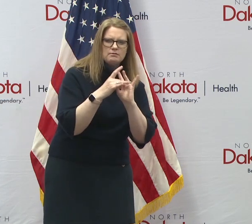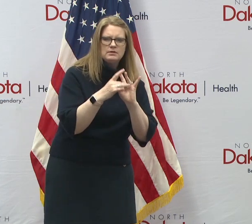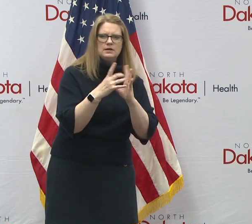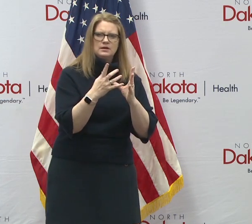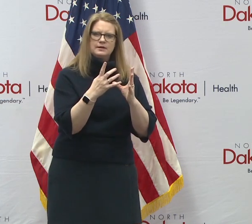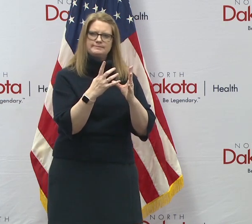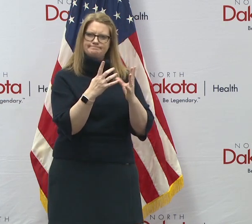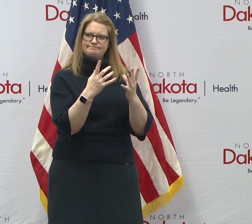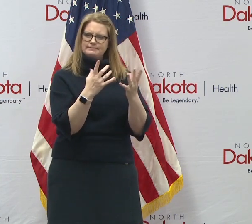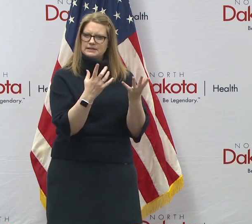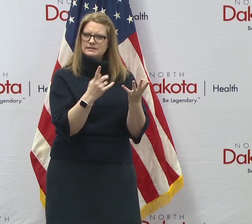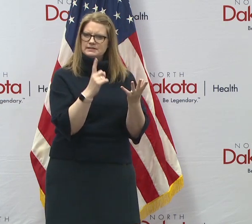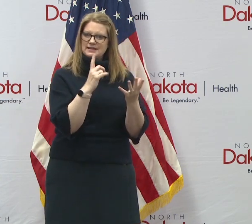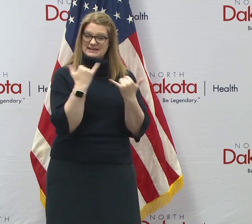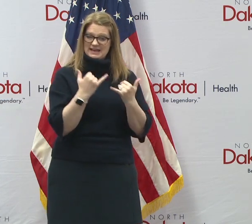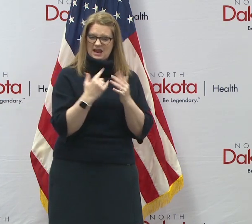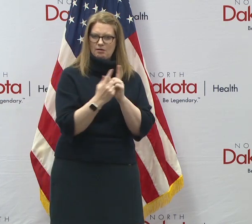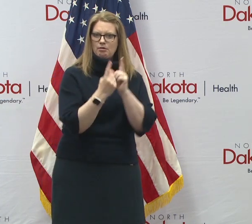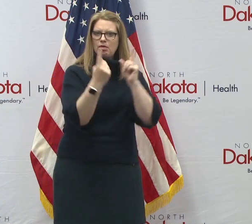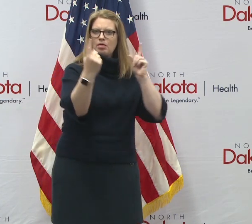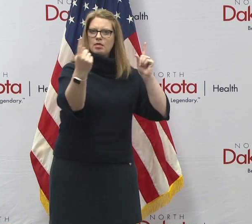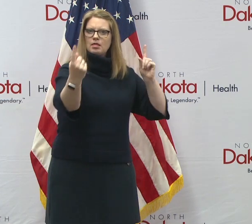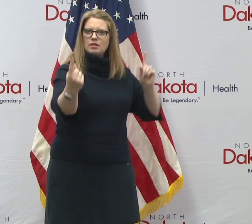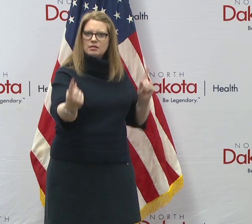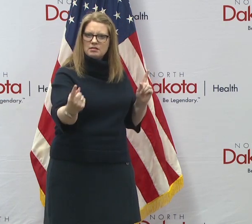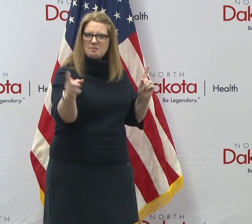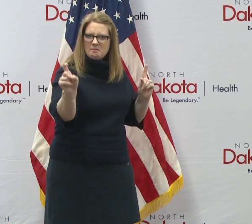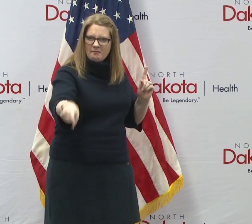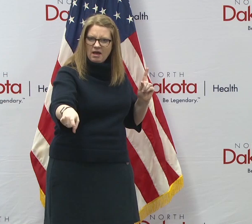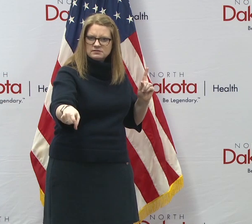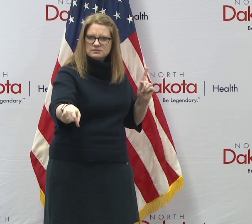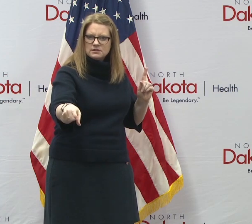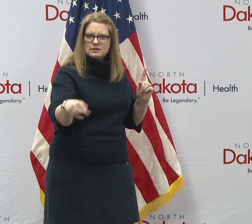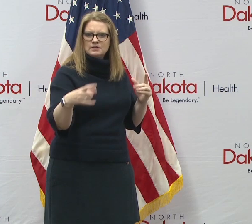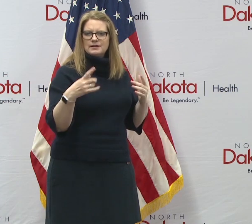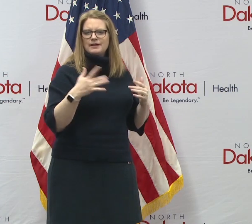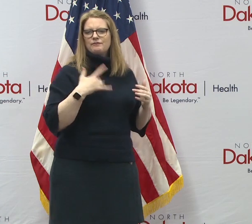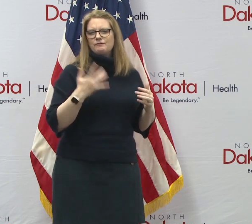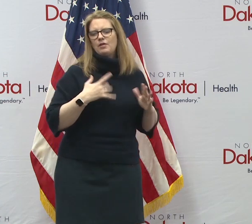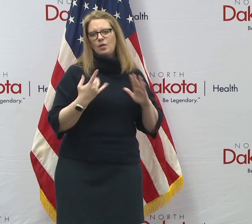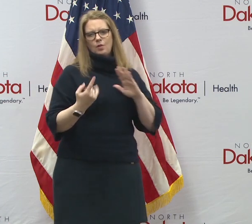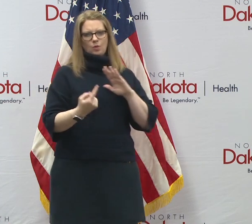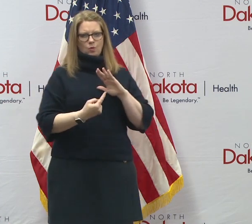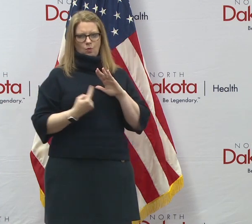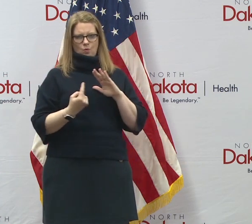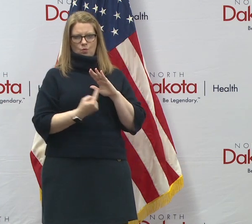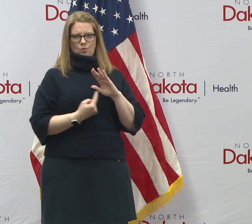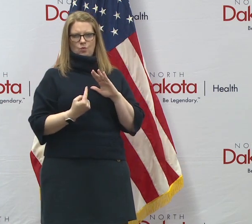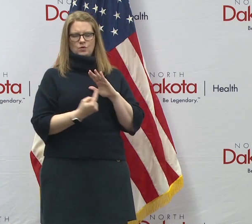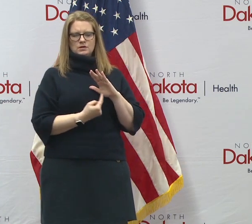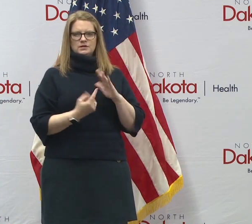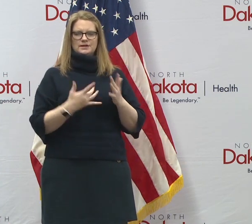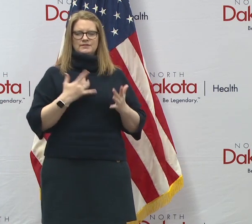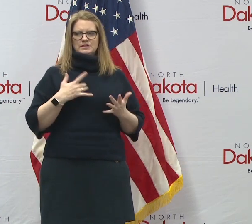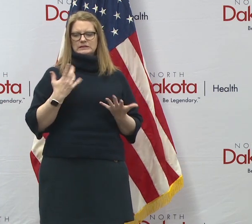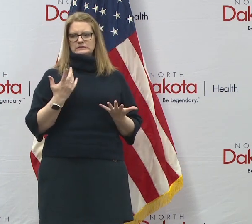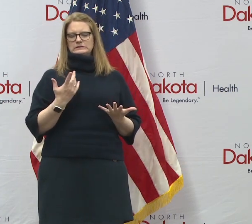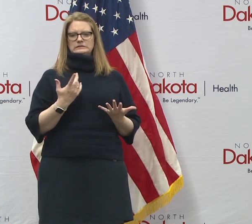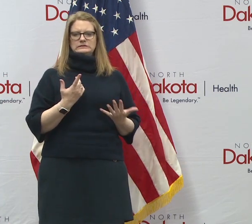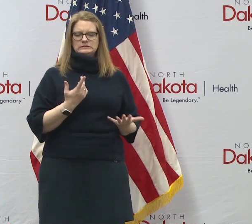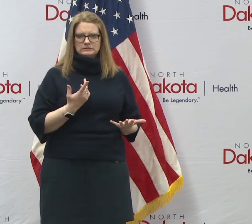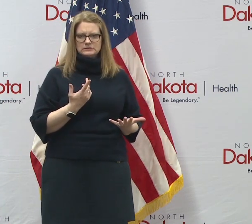of social distancing, it's really easy to feel alone and isolated. But, you know, we can all play a role